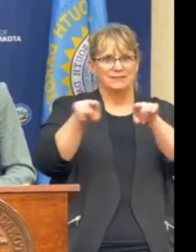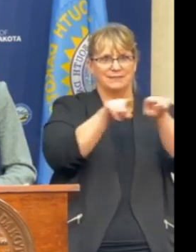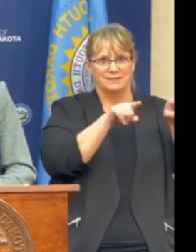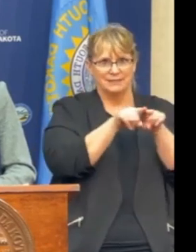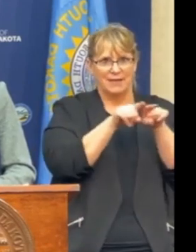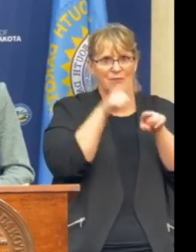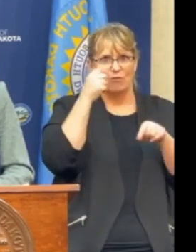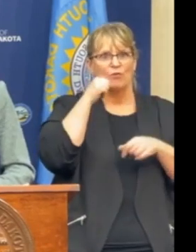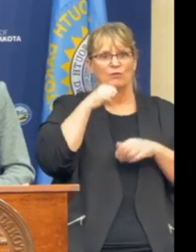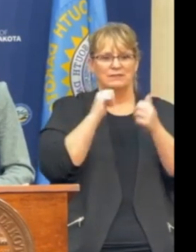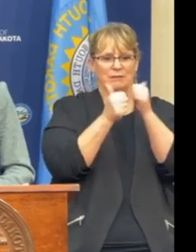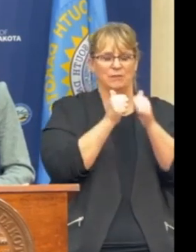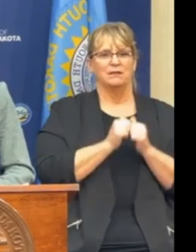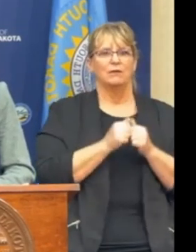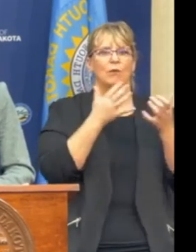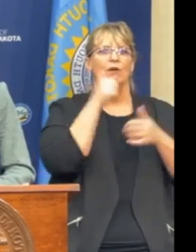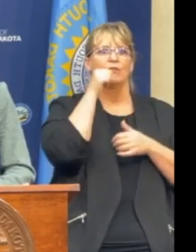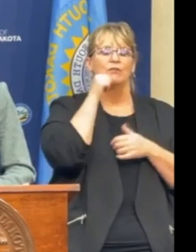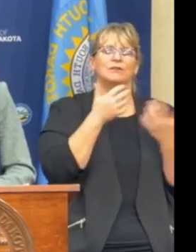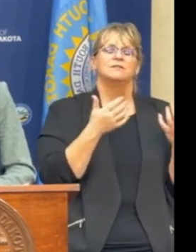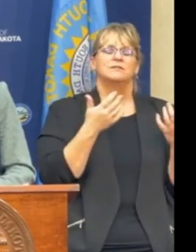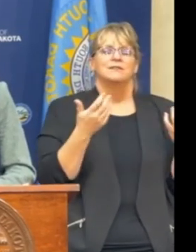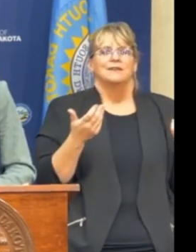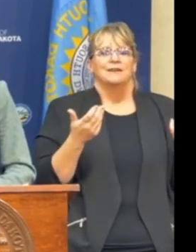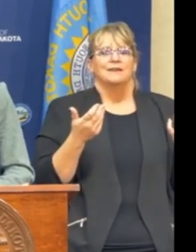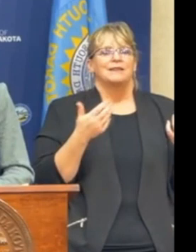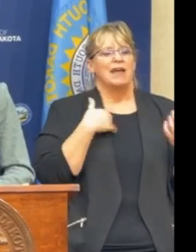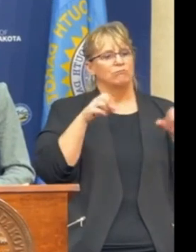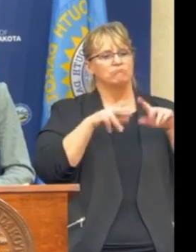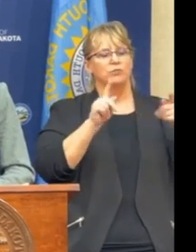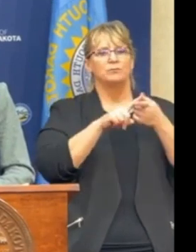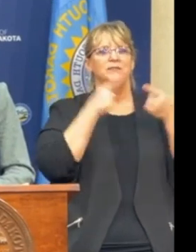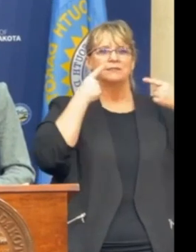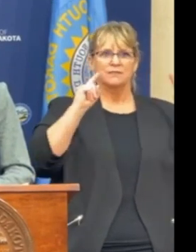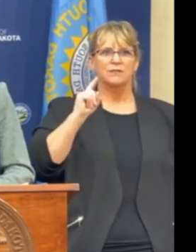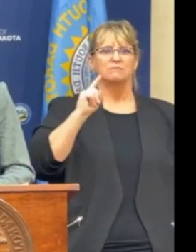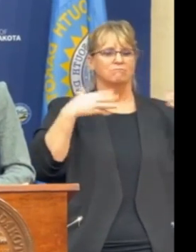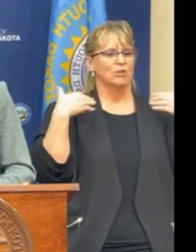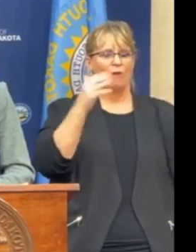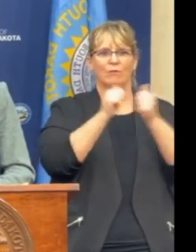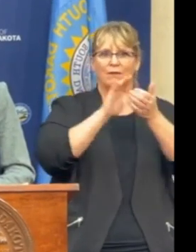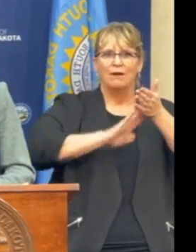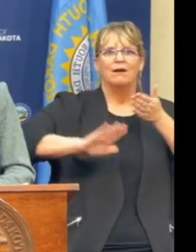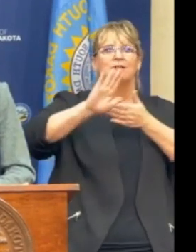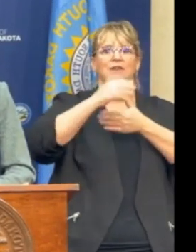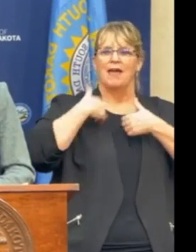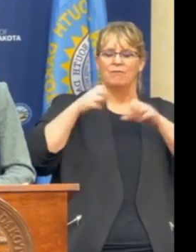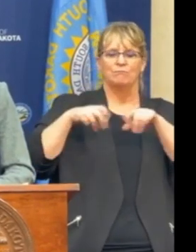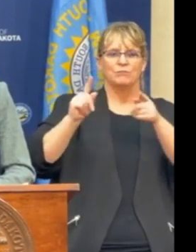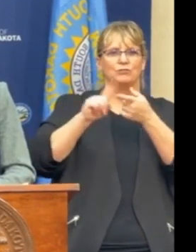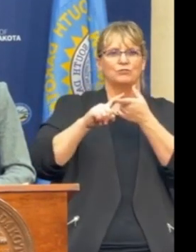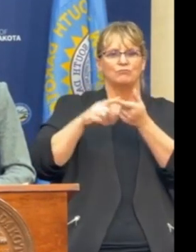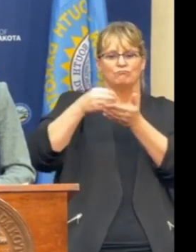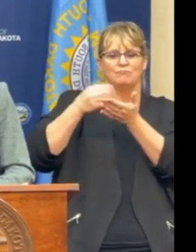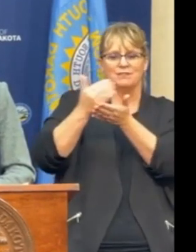our girls to compete. We want our girls to be able to have a chance to be successful, go on to college, have the chance to earn